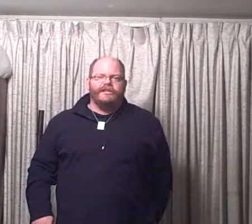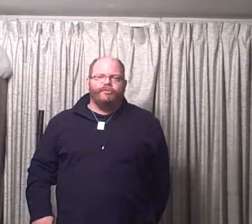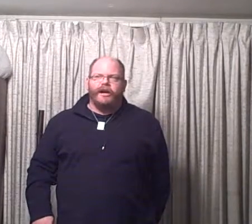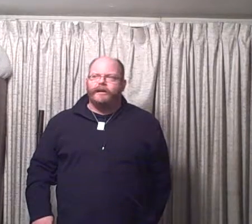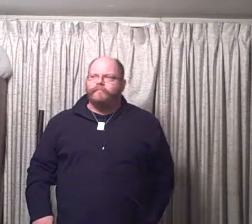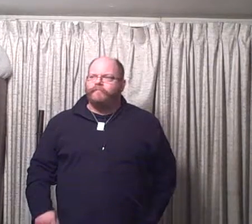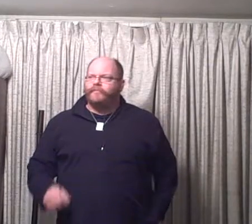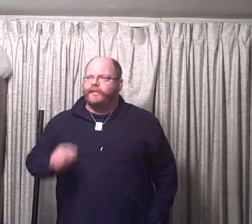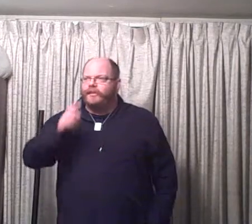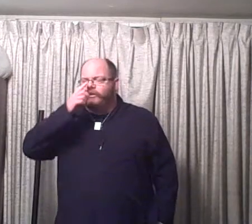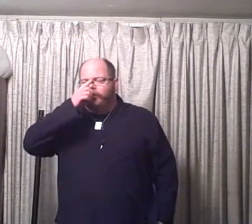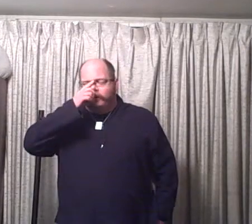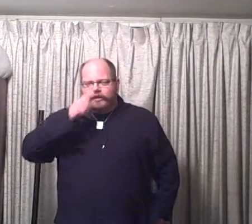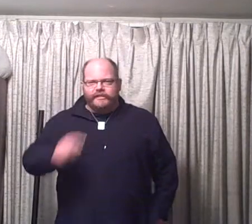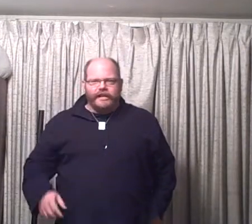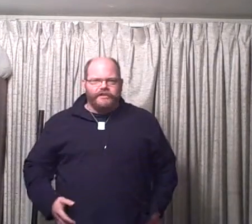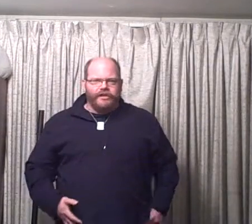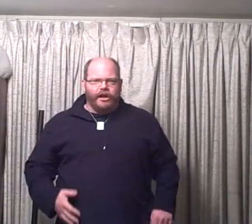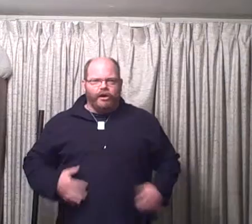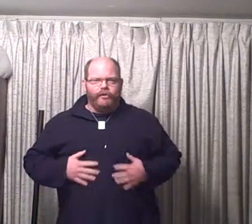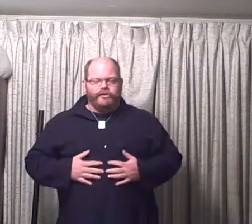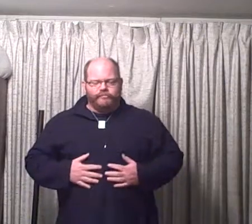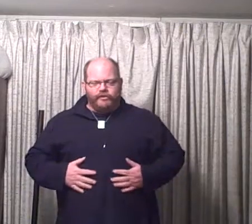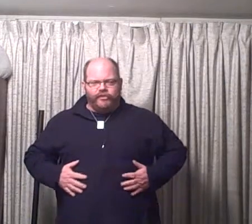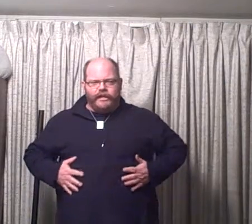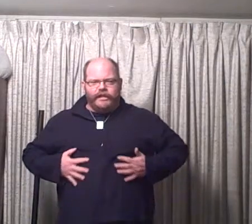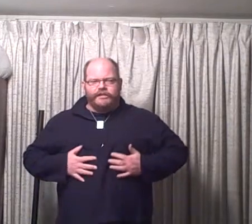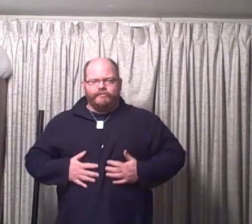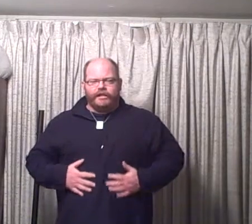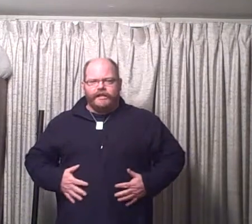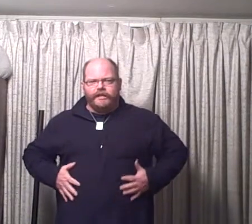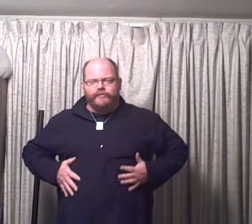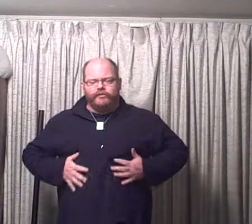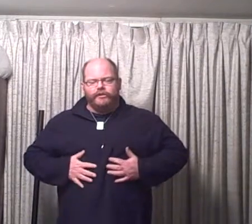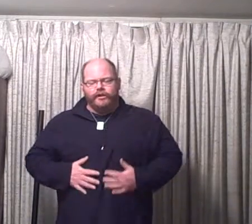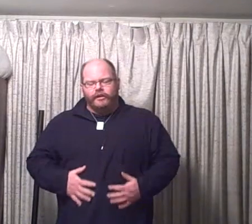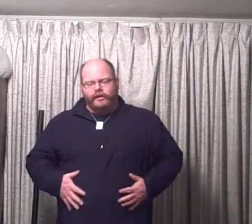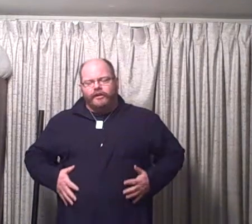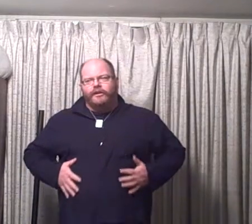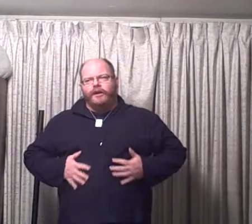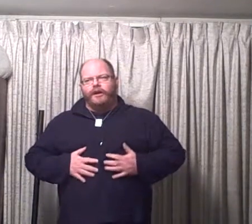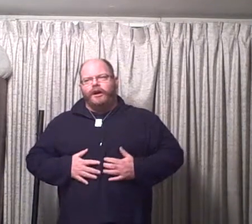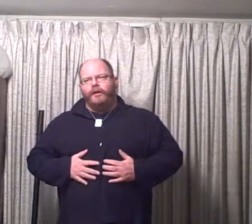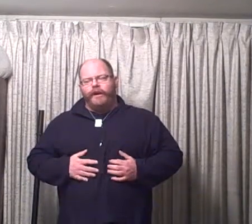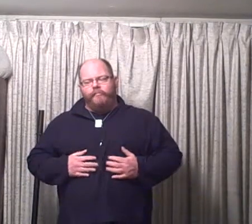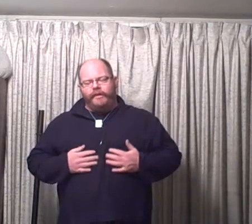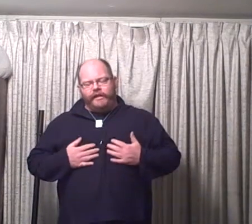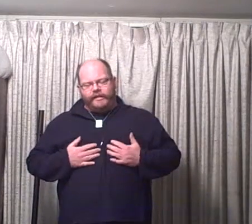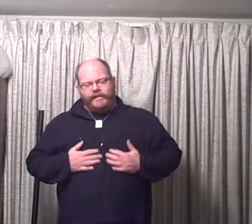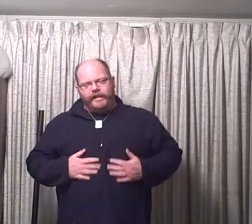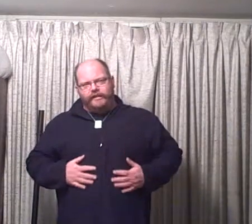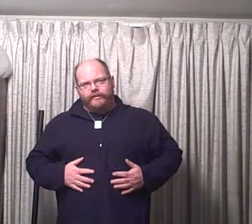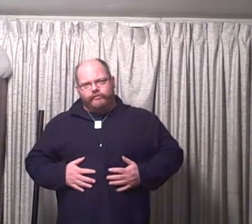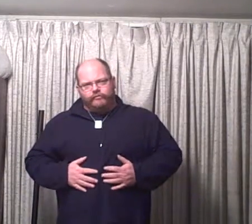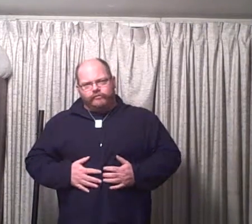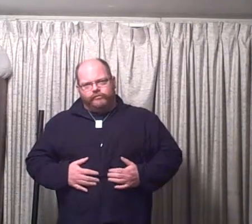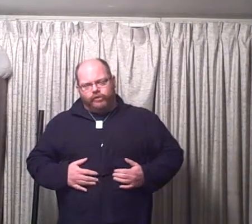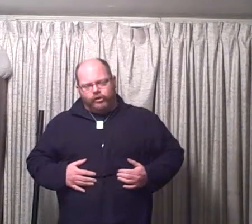Brian. Hello. He says, hello, we've just been trying to eat some Chinese food. Trying to stay awake. Oh, my belly is kind of tore